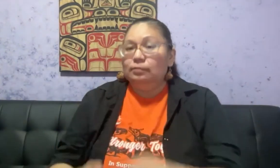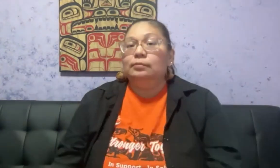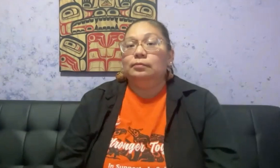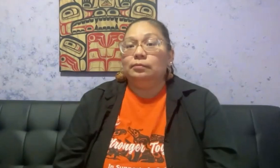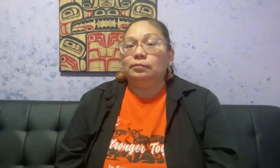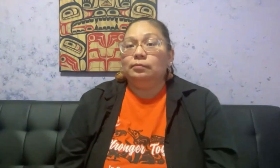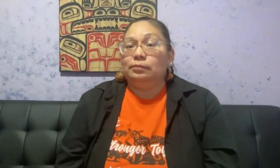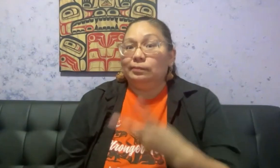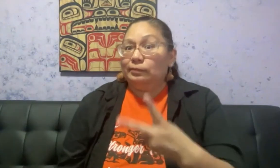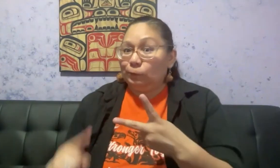first one is identity.